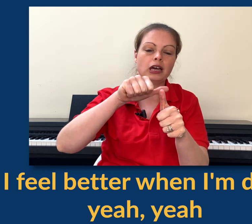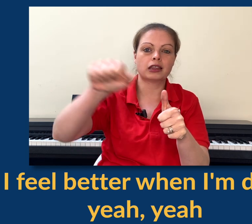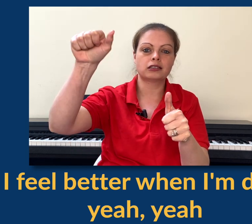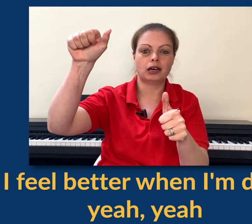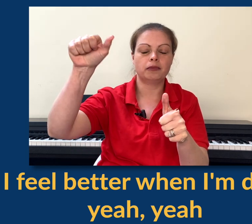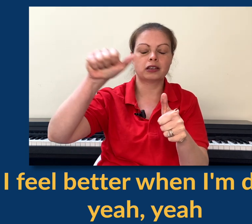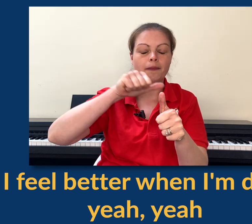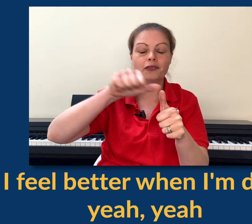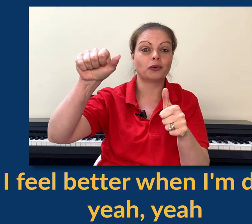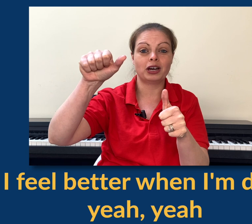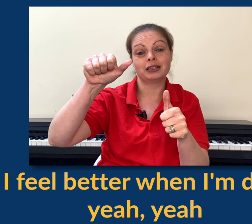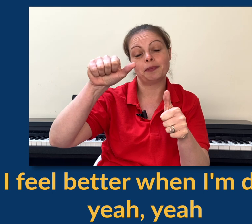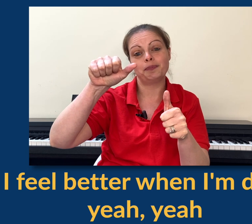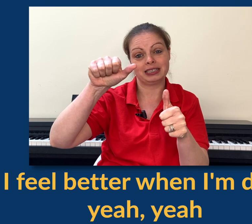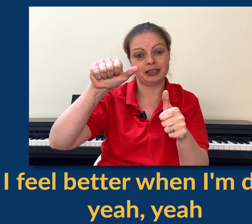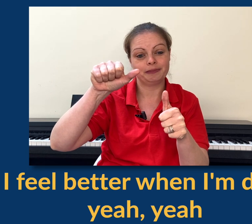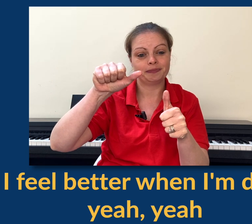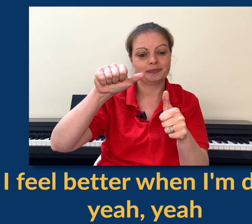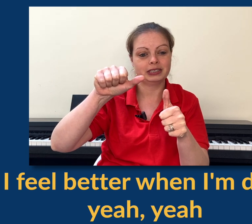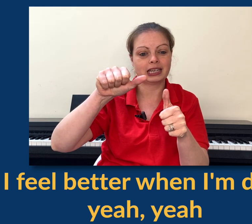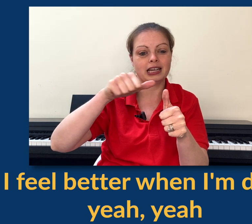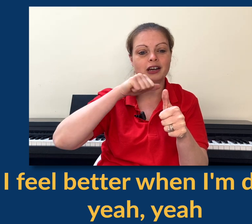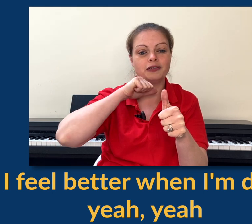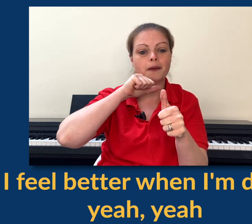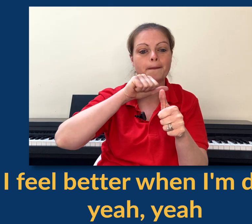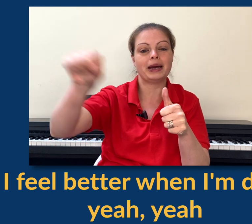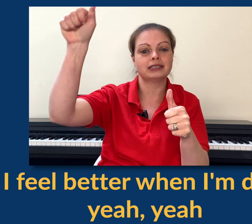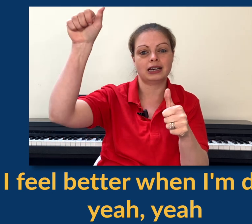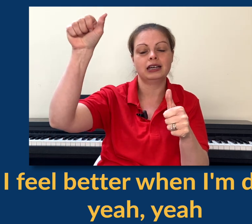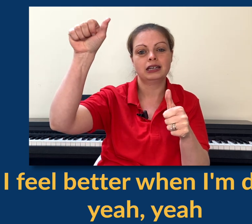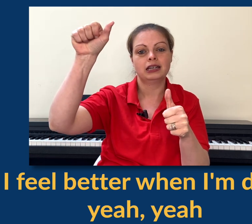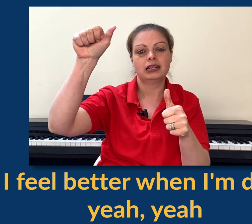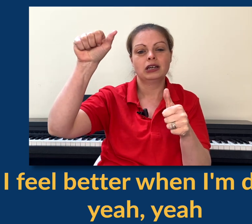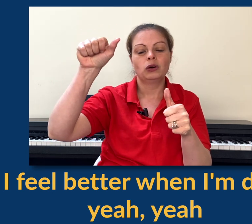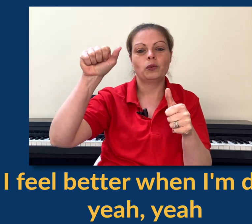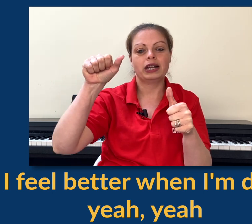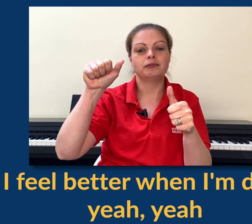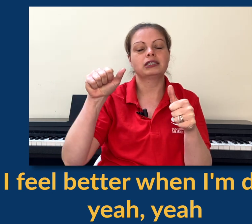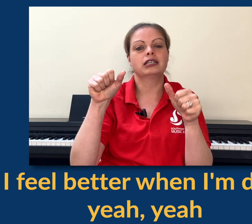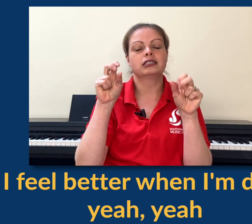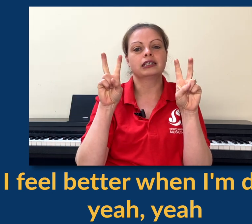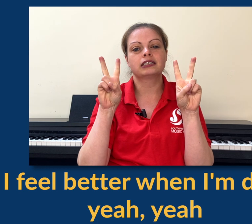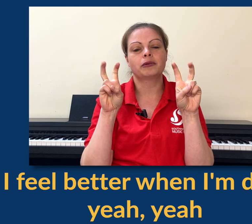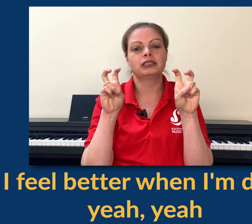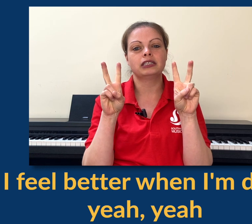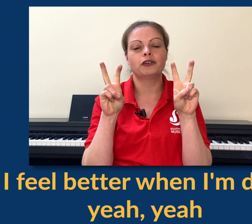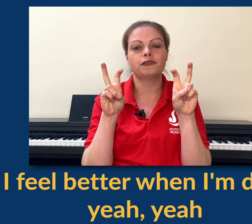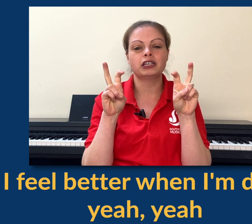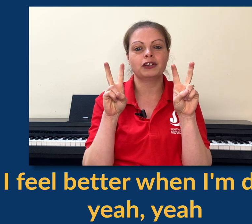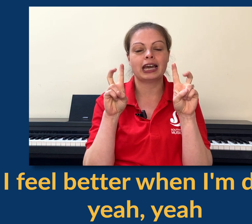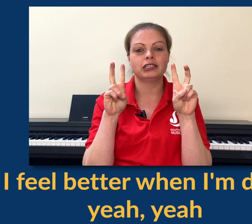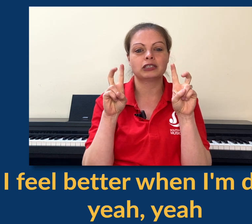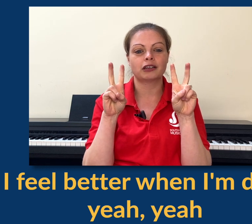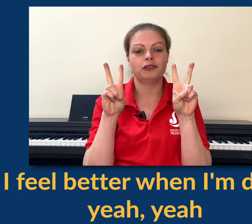top of the other thumb for the word better. Okay. I feel better when I'm dancing. This time I want to see